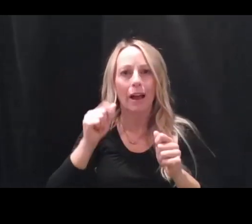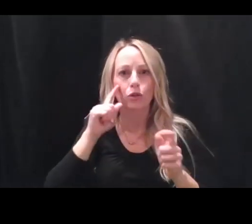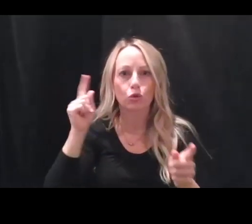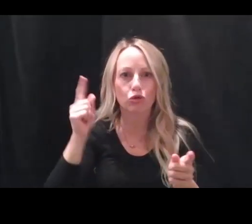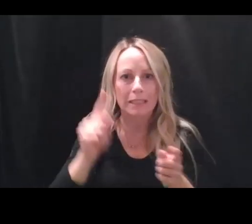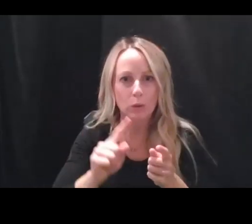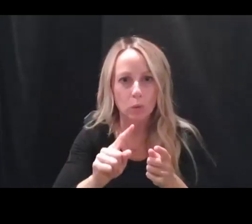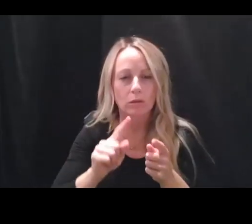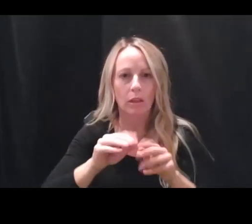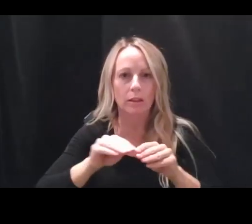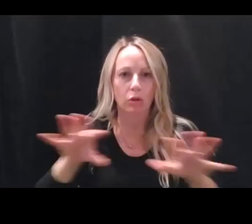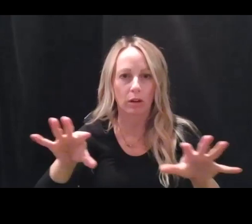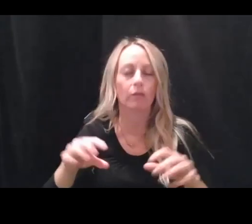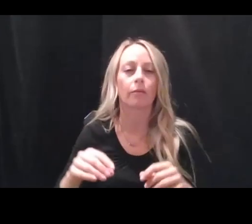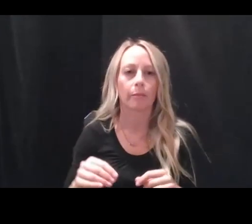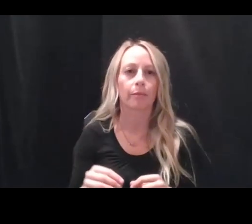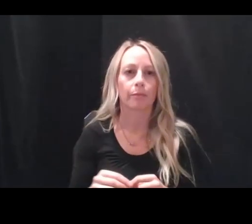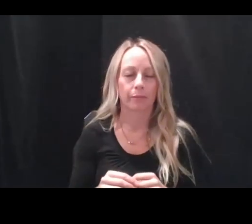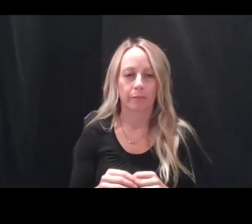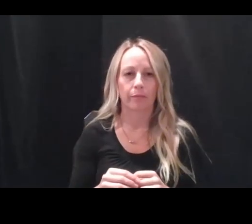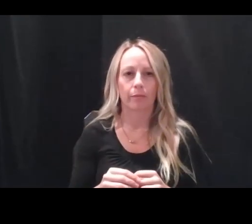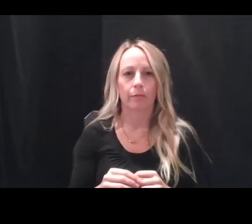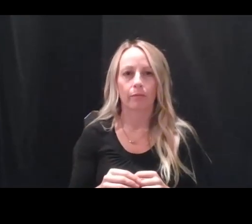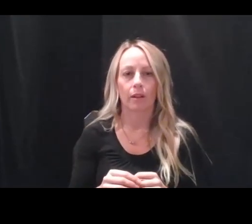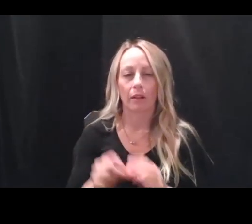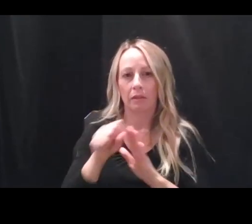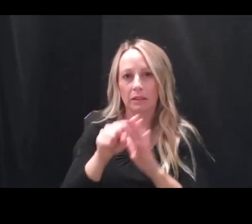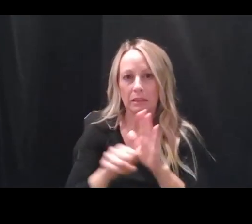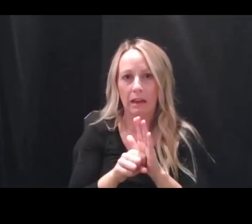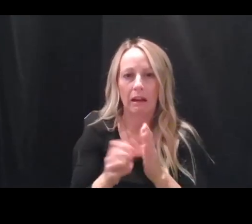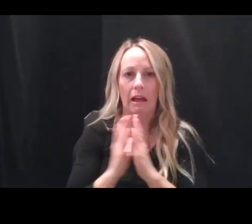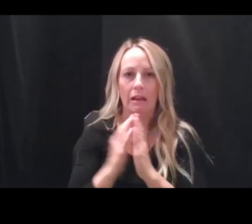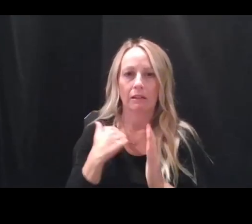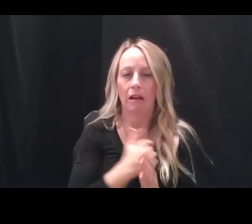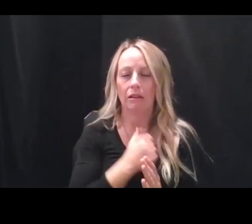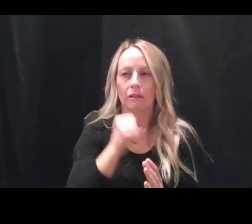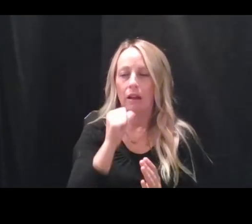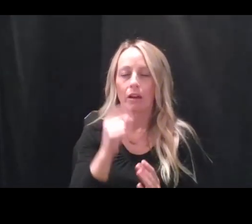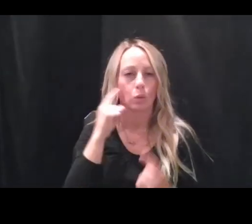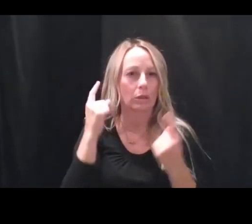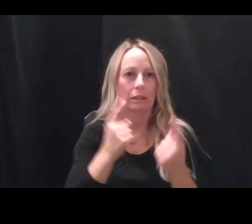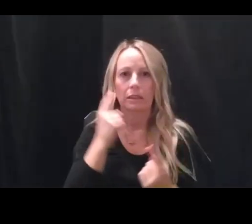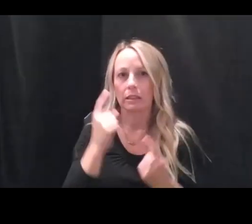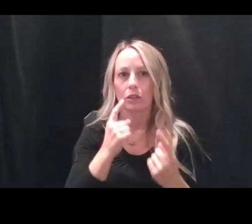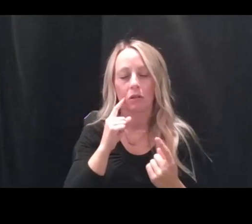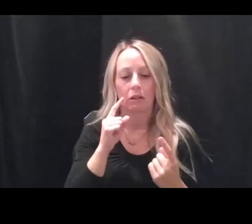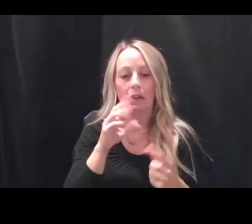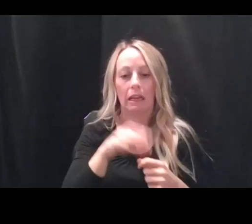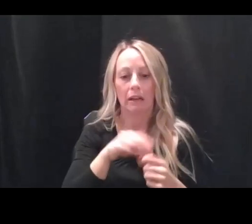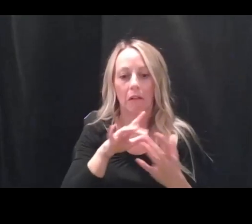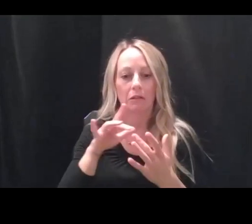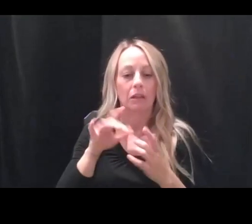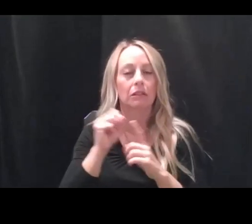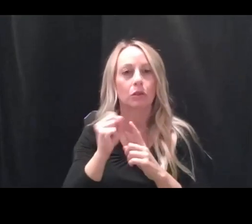state, um, asks us to, uh, not consider, uh, in a contact situation, whether